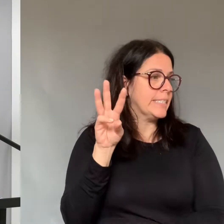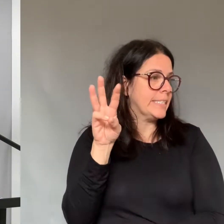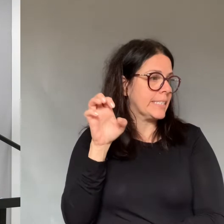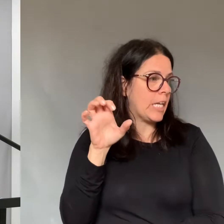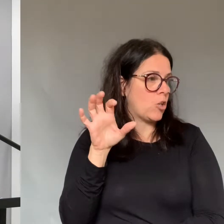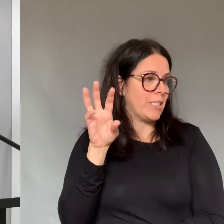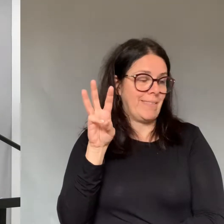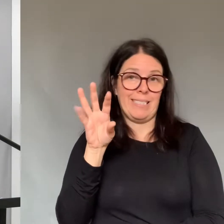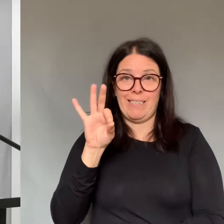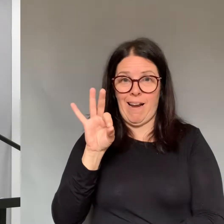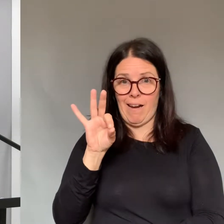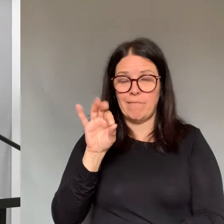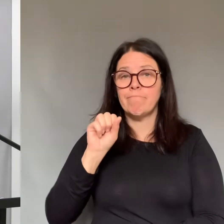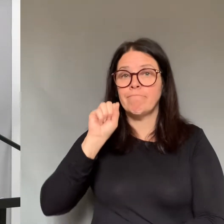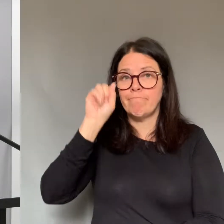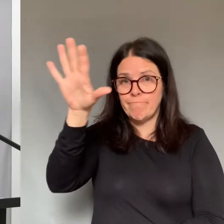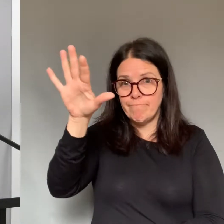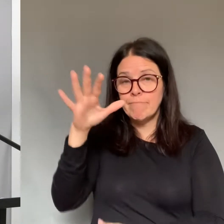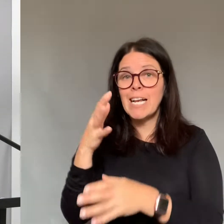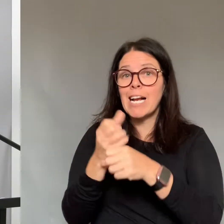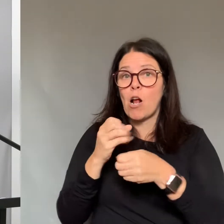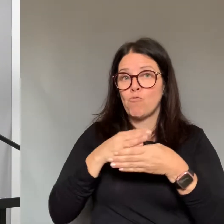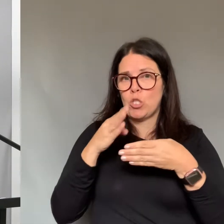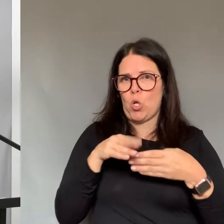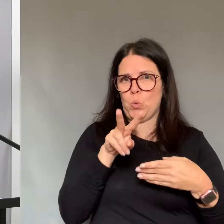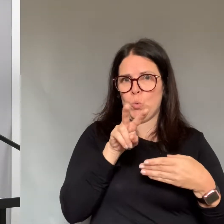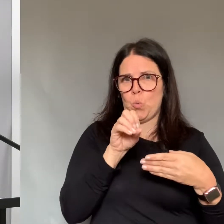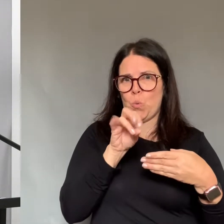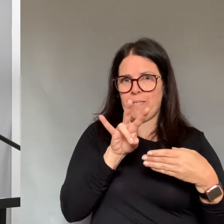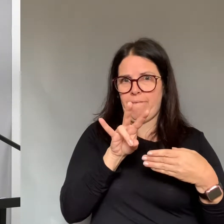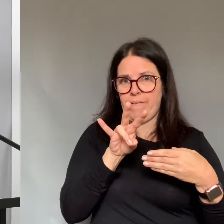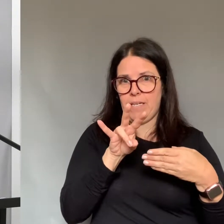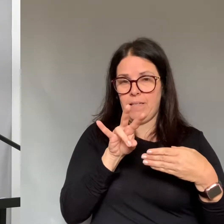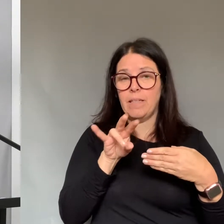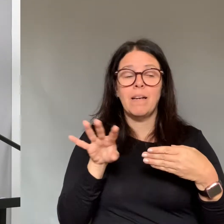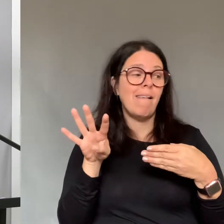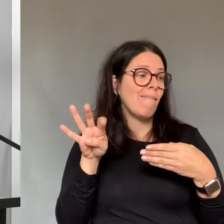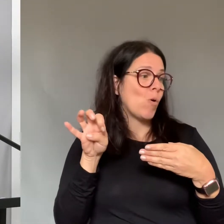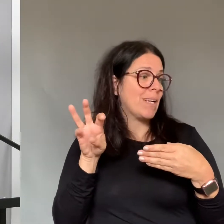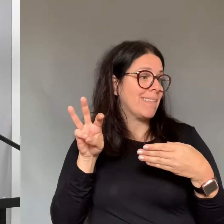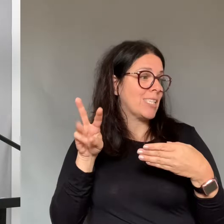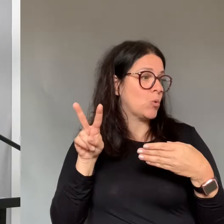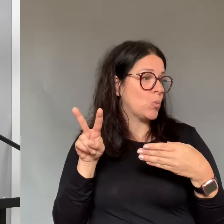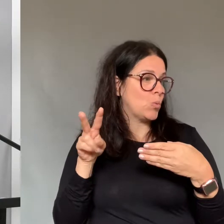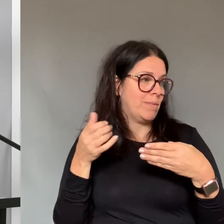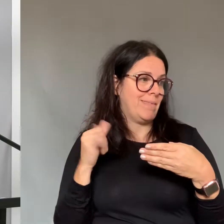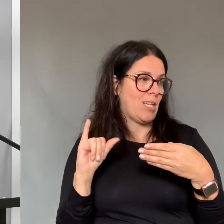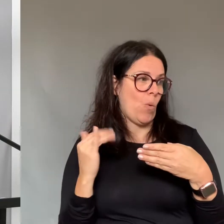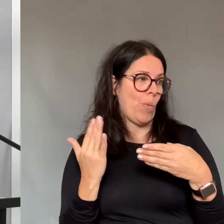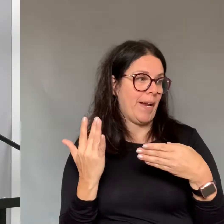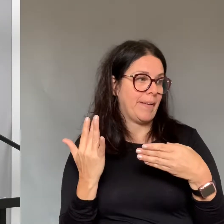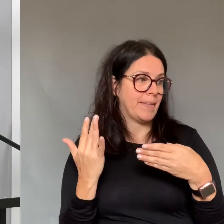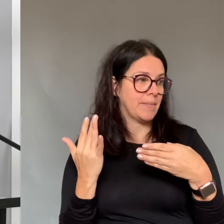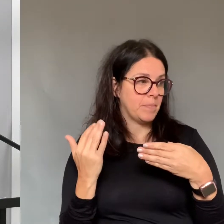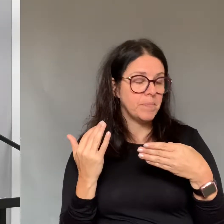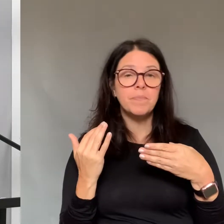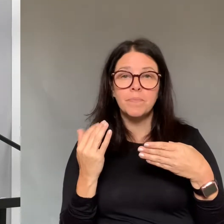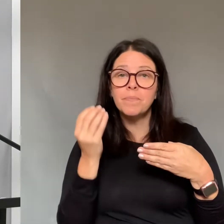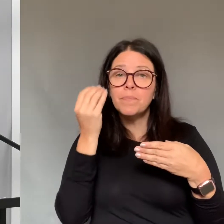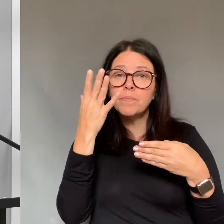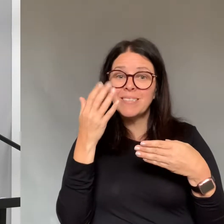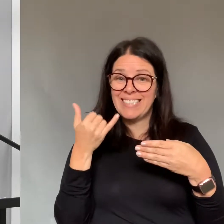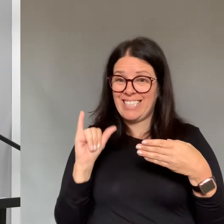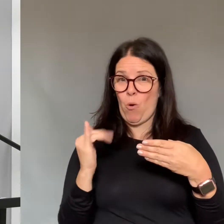and of those tested 462 tests are pending. It is important to clarify that pending